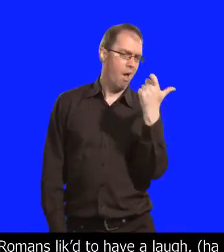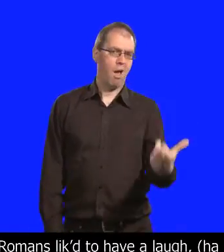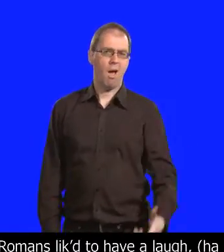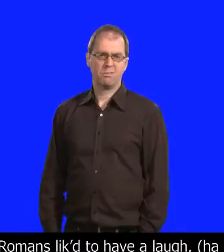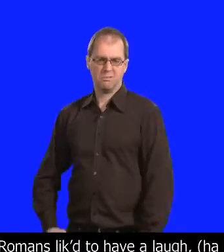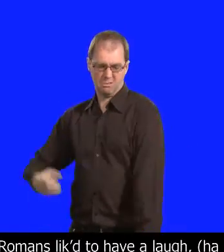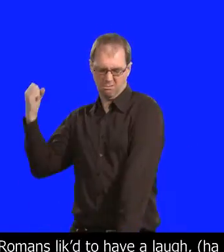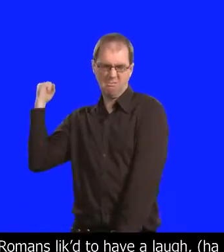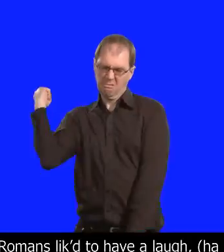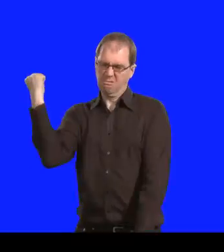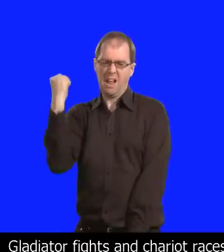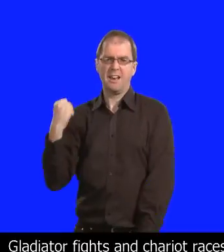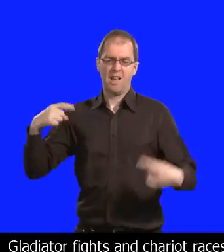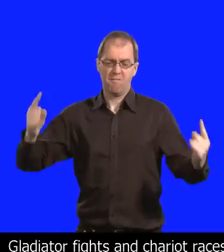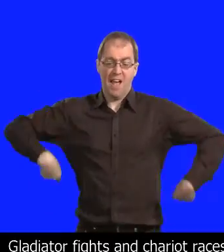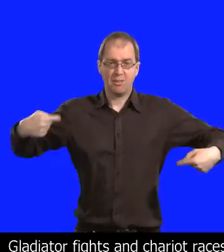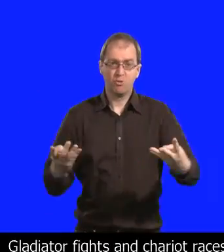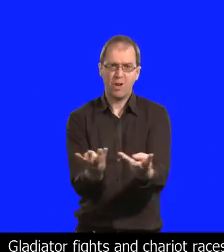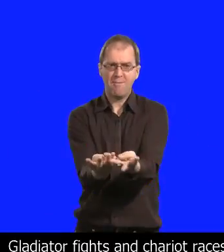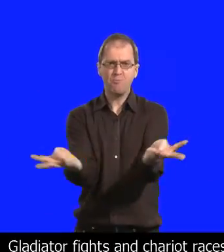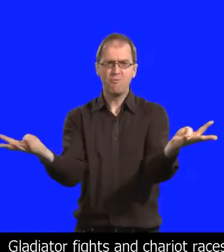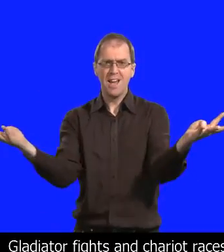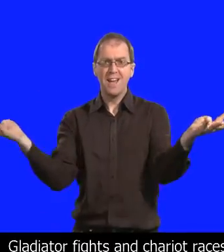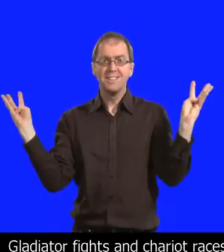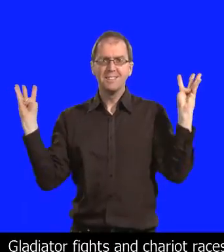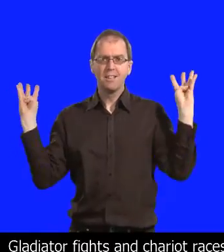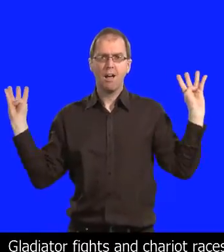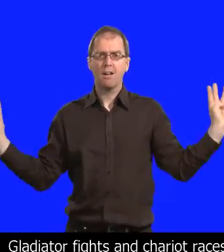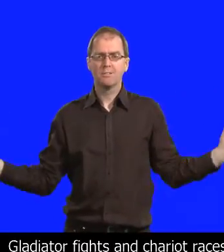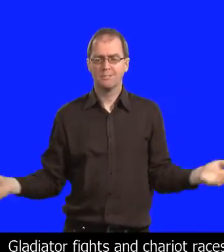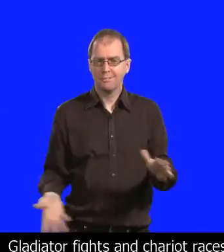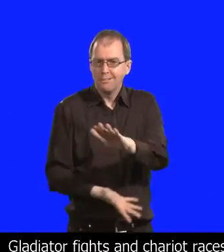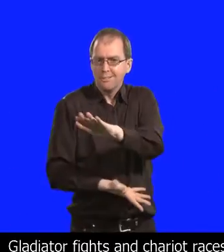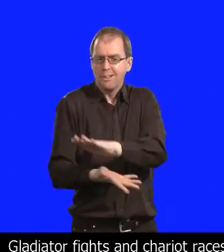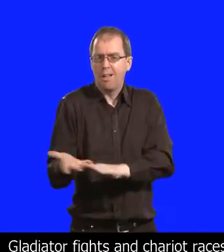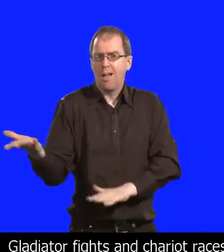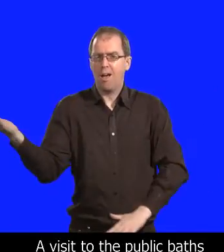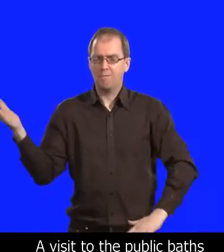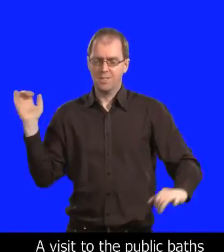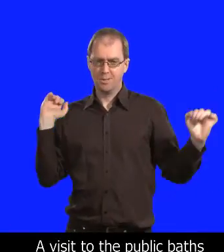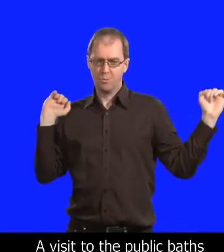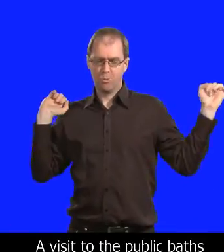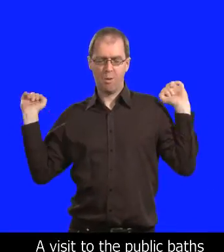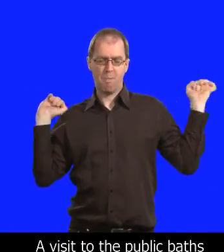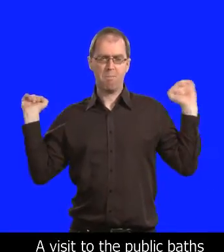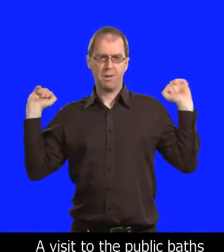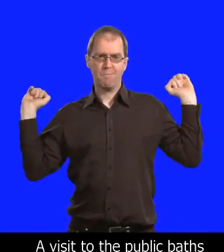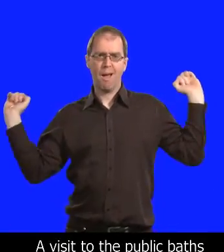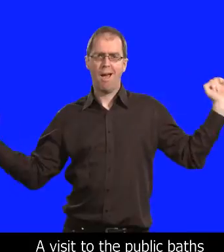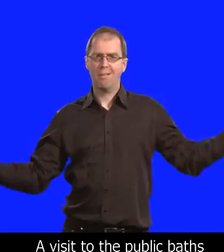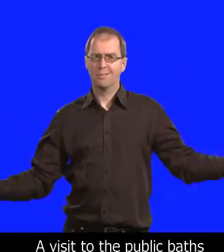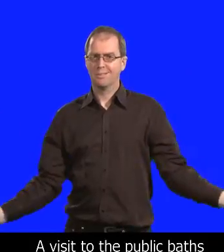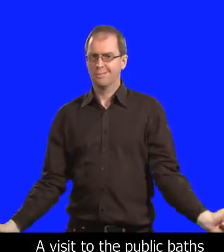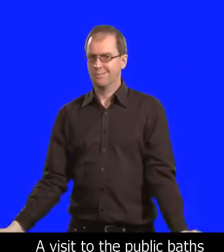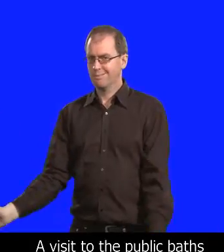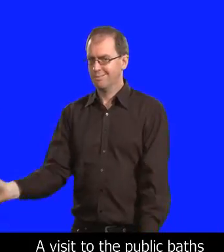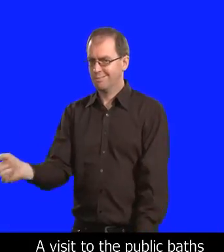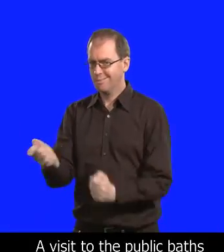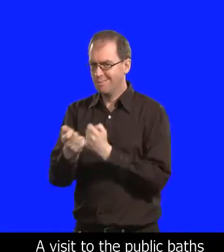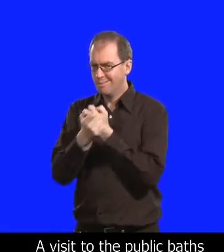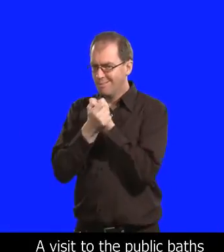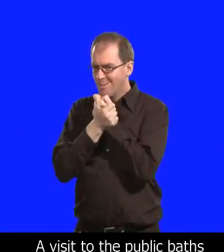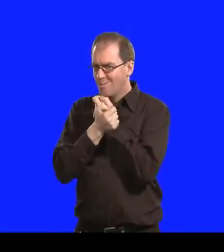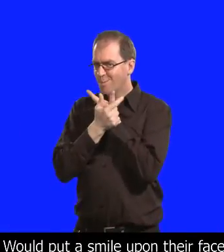laugh, ha ha, donate to fights and chariot races. A visit to the public bus